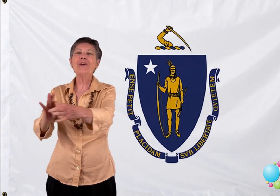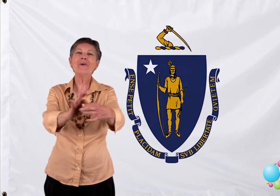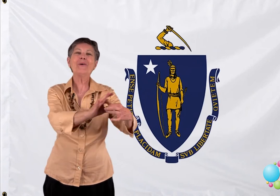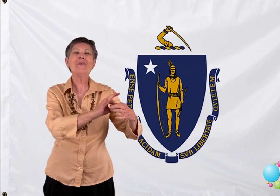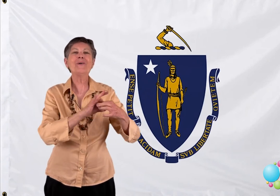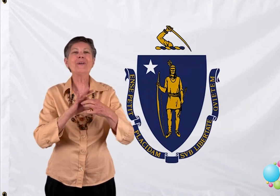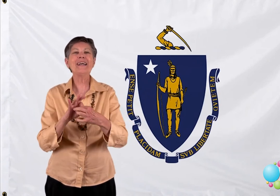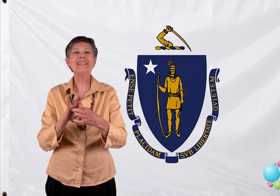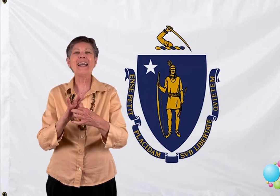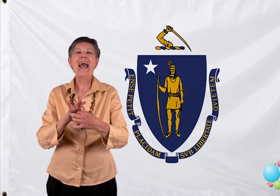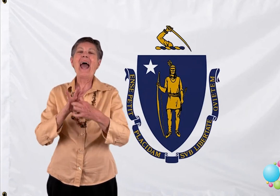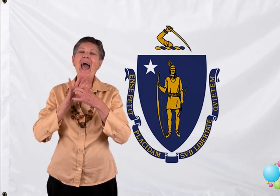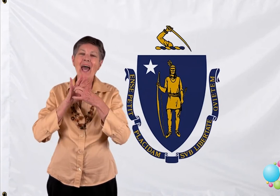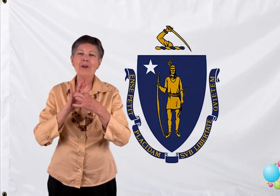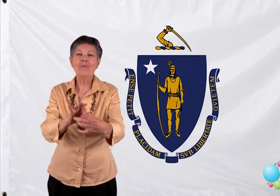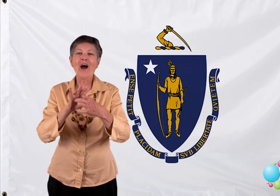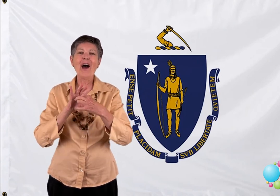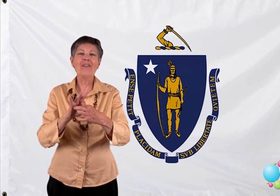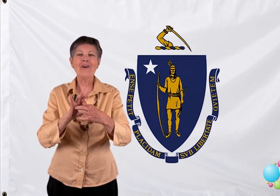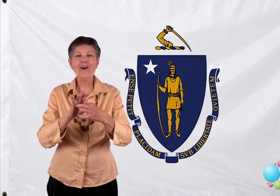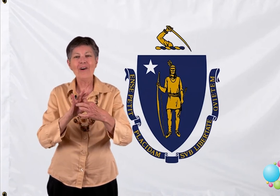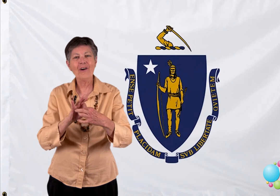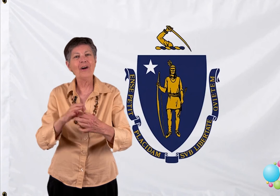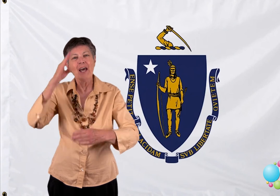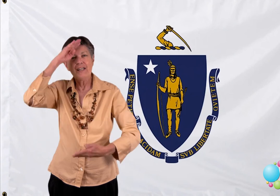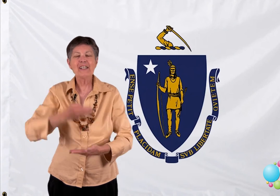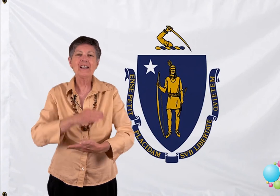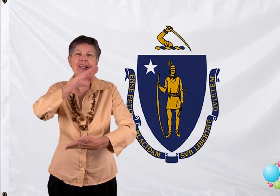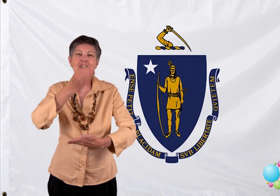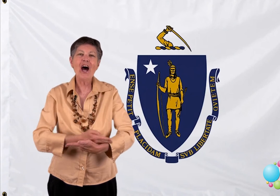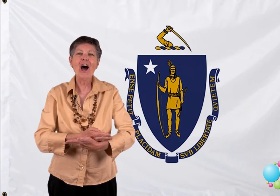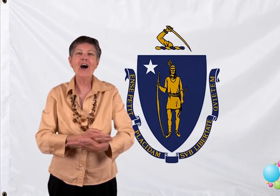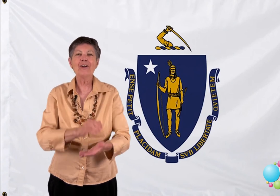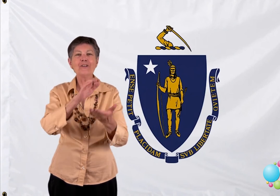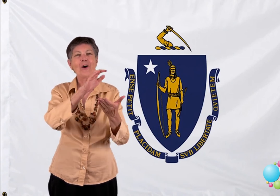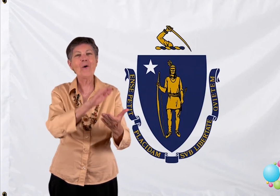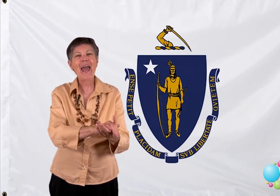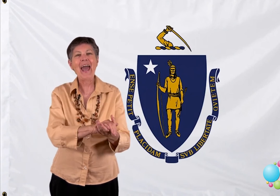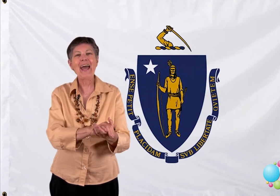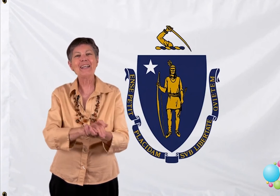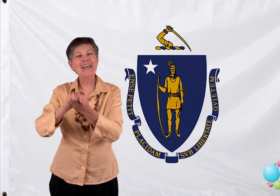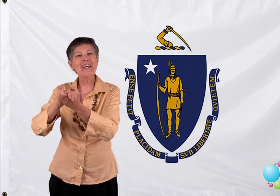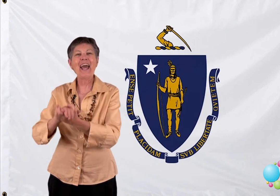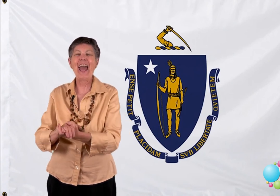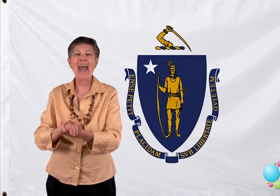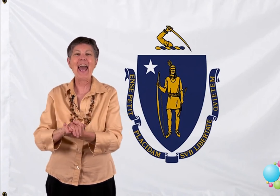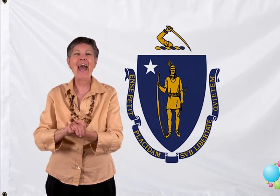unity and brotherhood, sons and daughters go hand in hand.